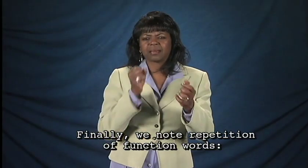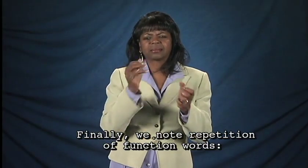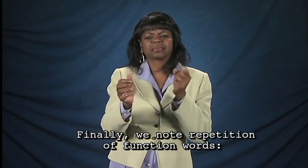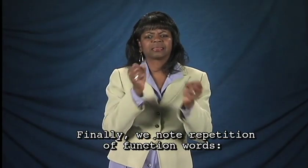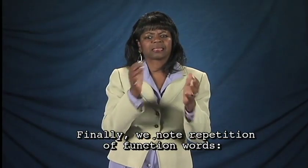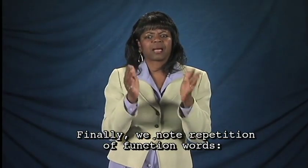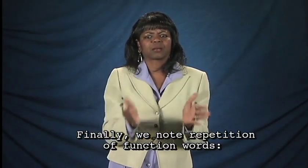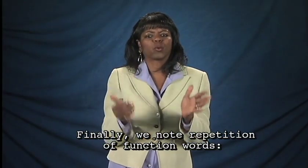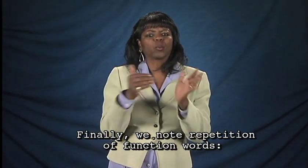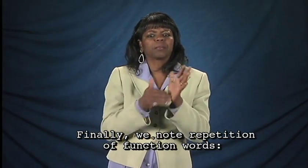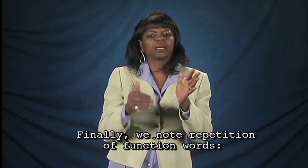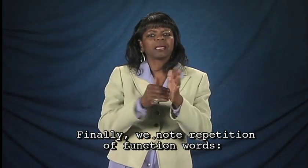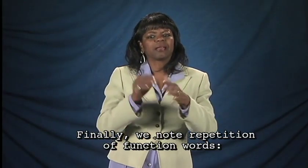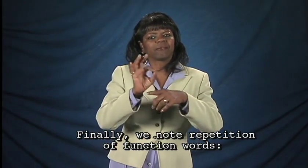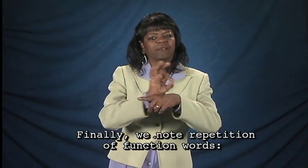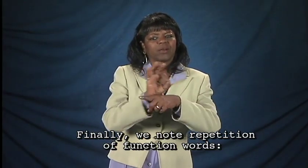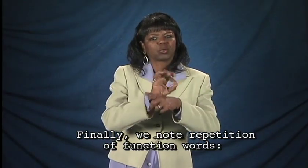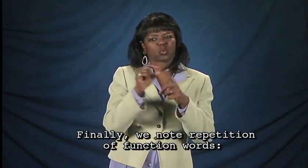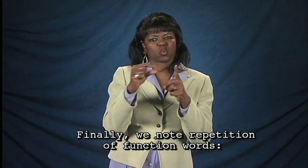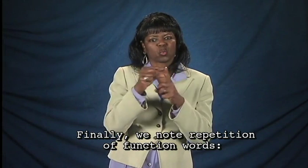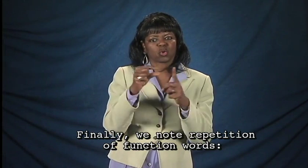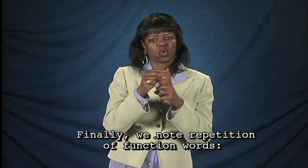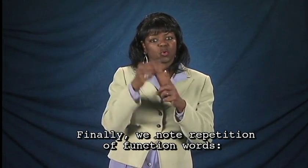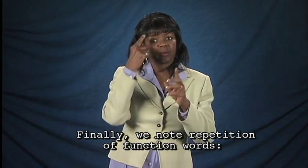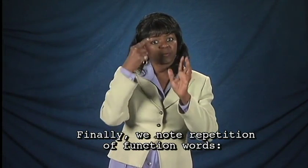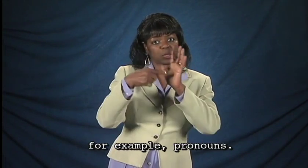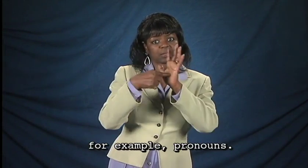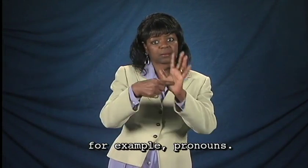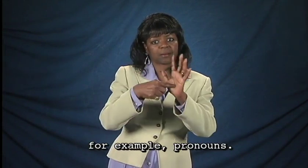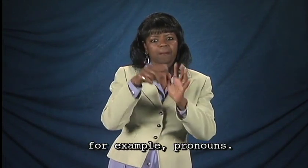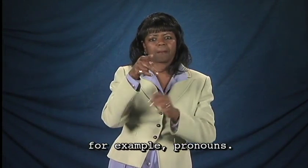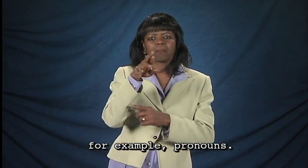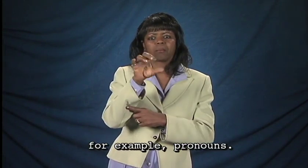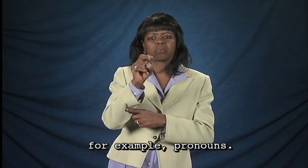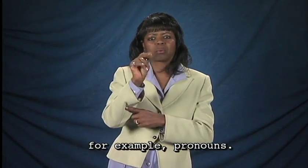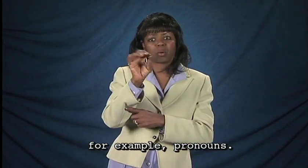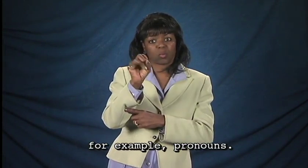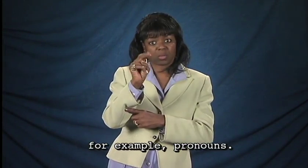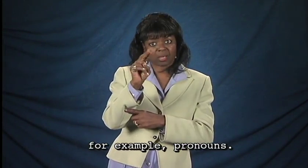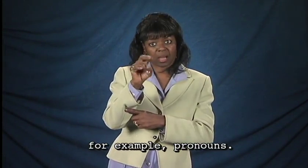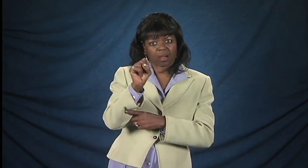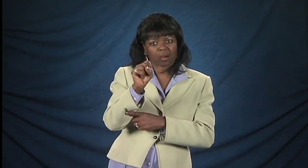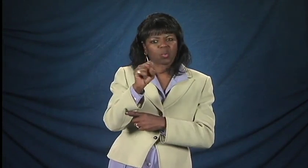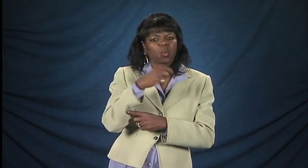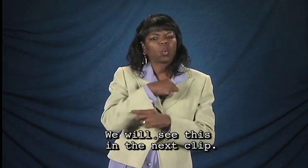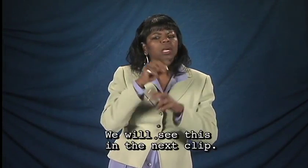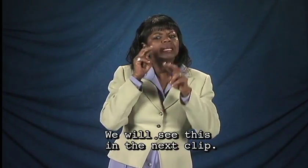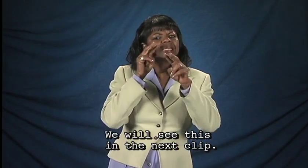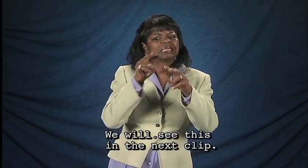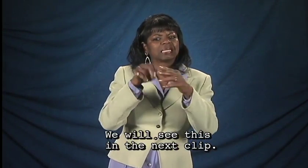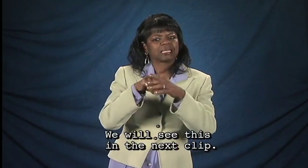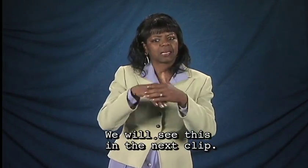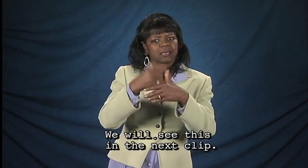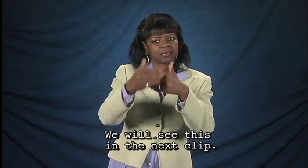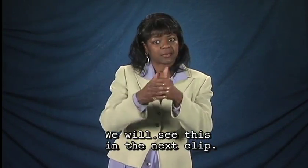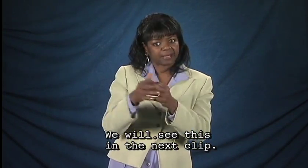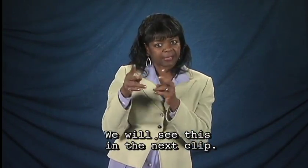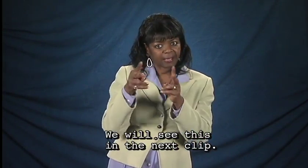Finally, we note repetition of function words. For example, pronouns. We will see this in the next